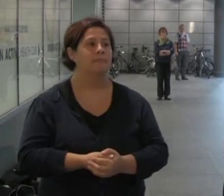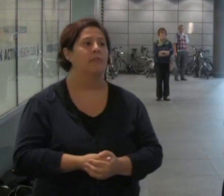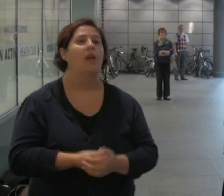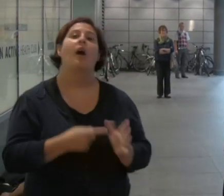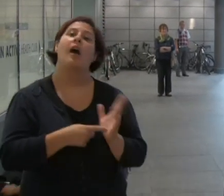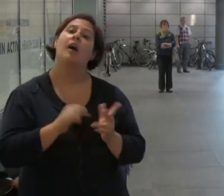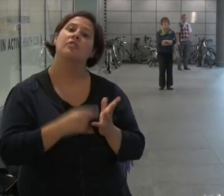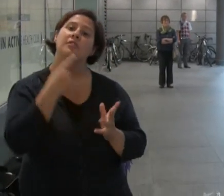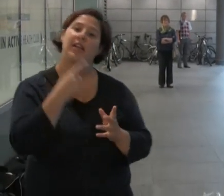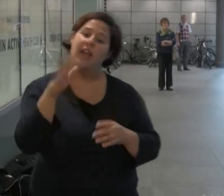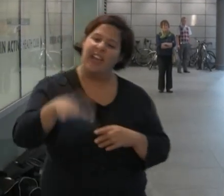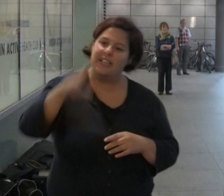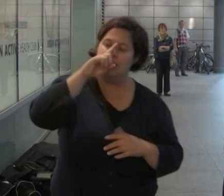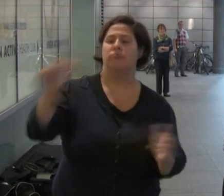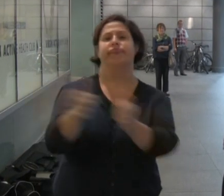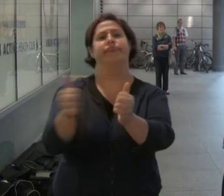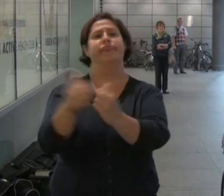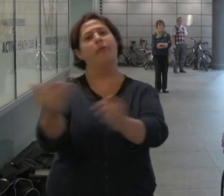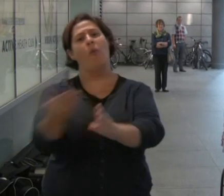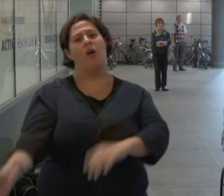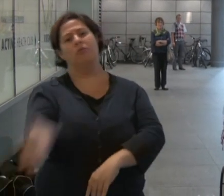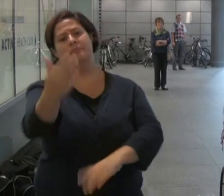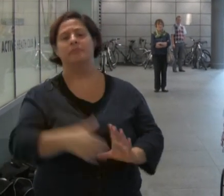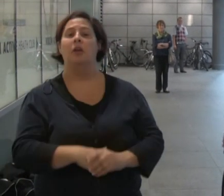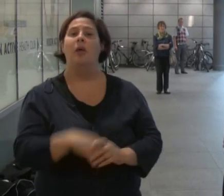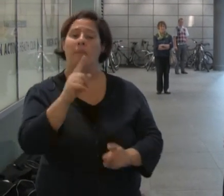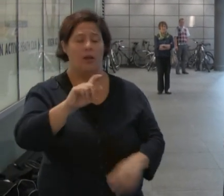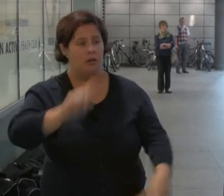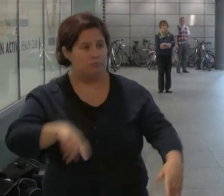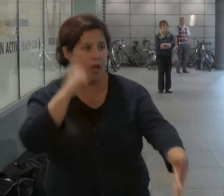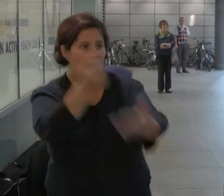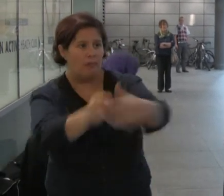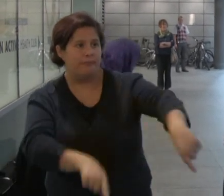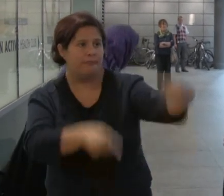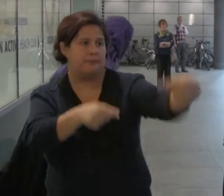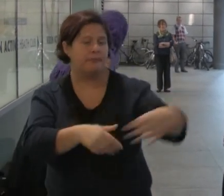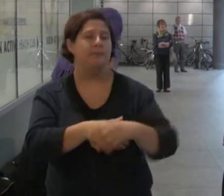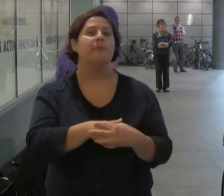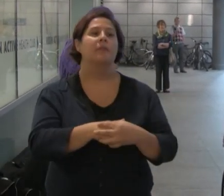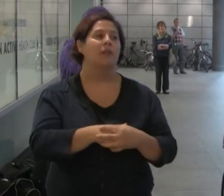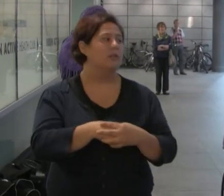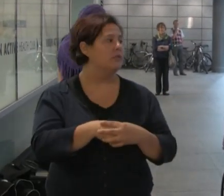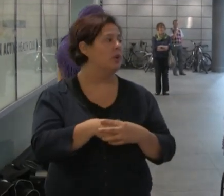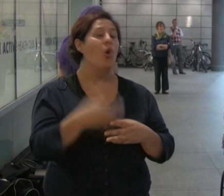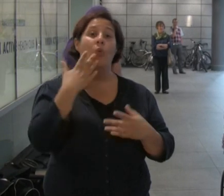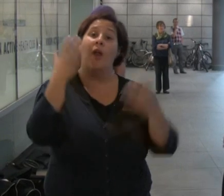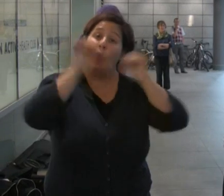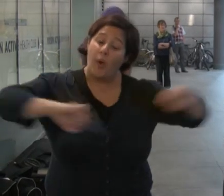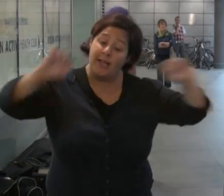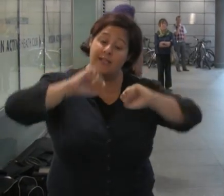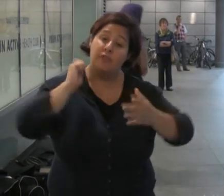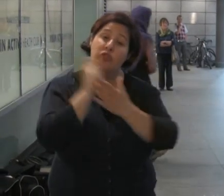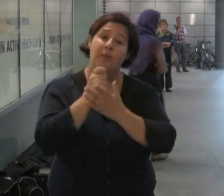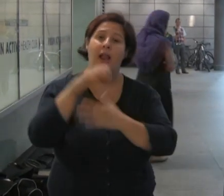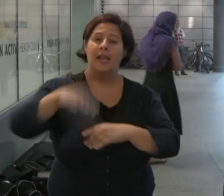Atos found Little Sister fit for work. However, she appealed against the decision. Whilst waiting for appeal to come through,